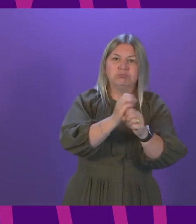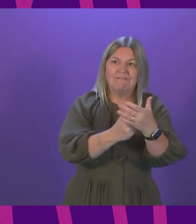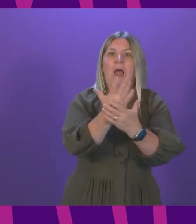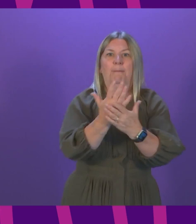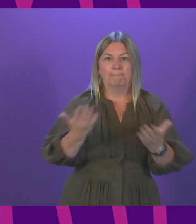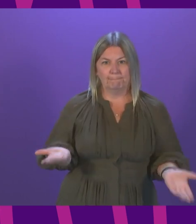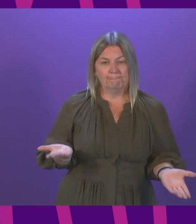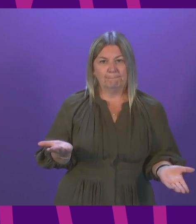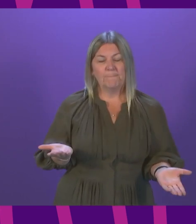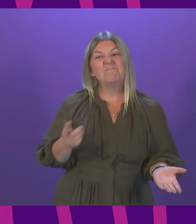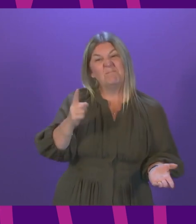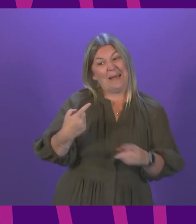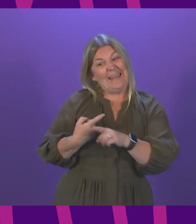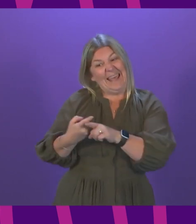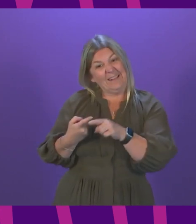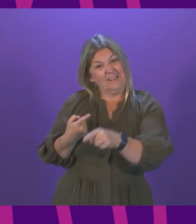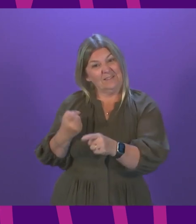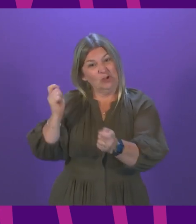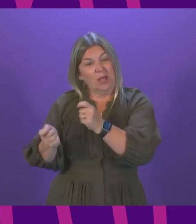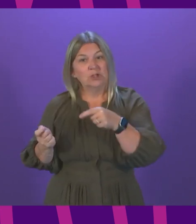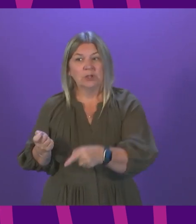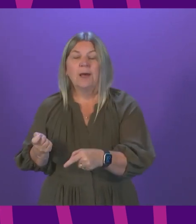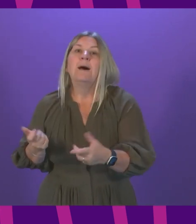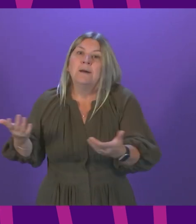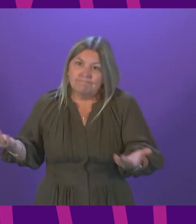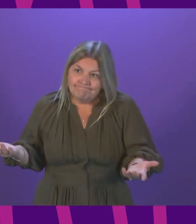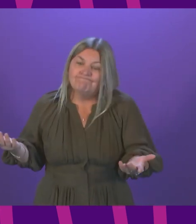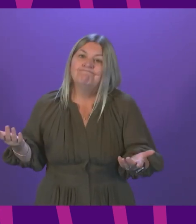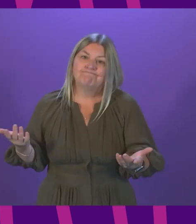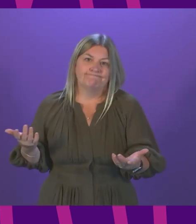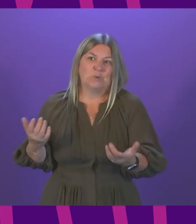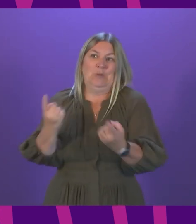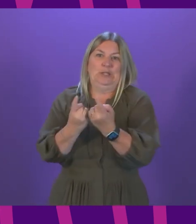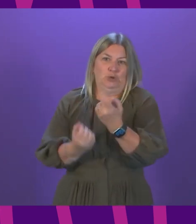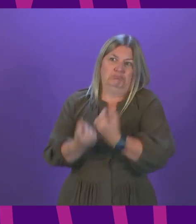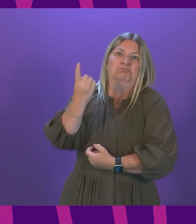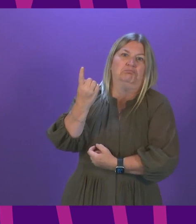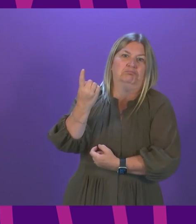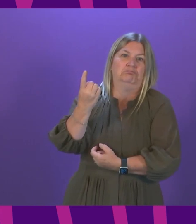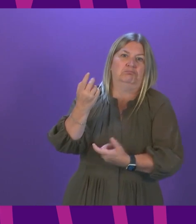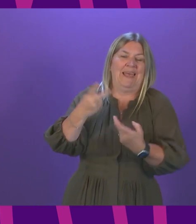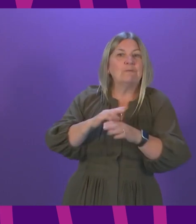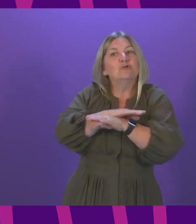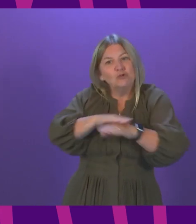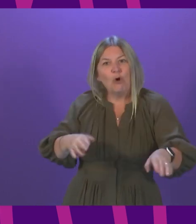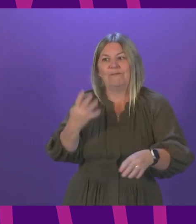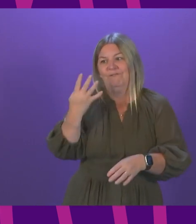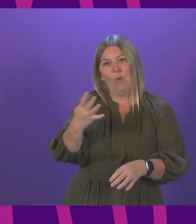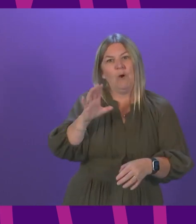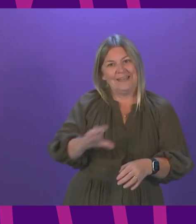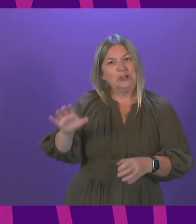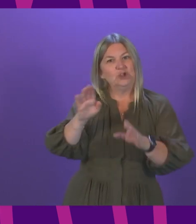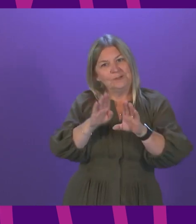this is being changed for England, that raises all of the issues that arise if we do not have a four nations aligned approach. Some